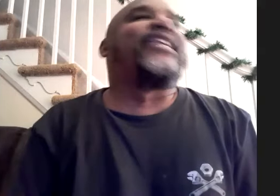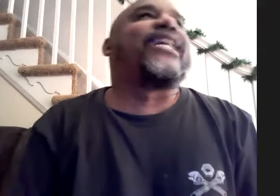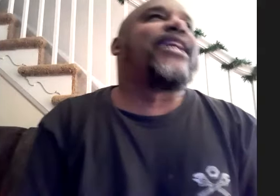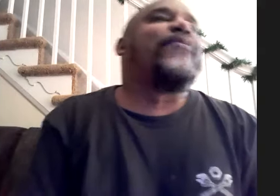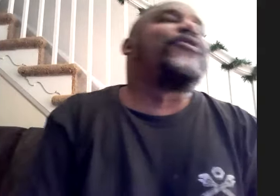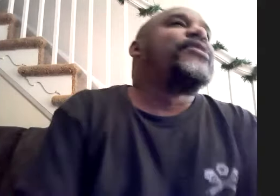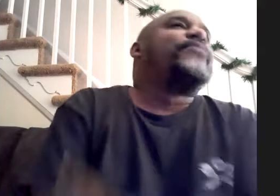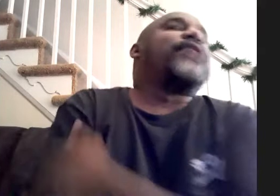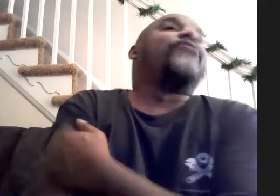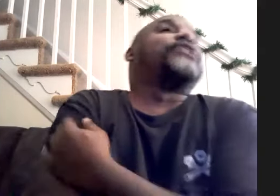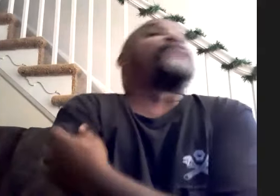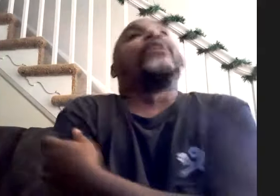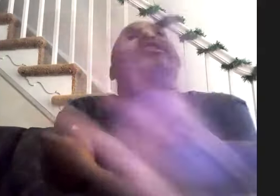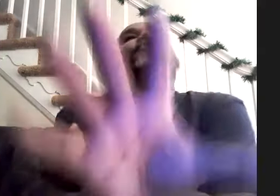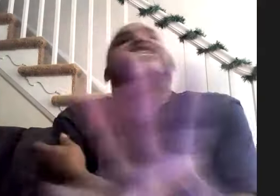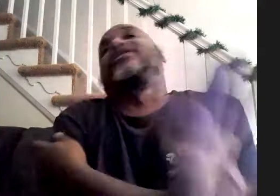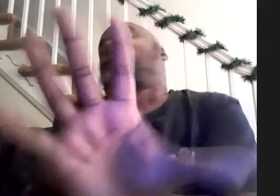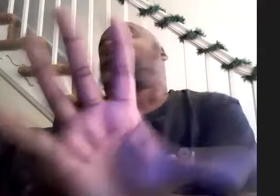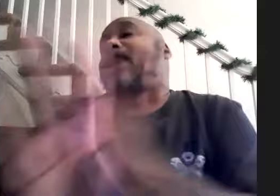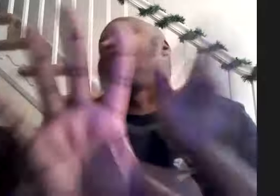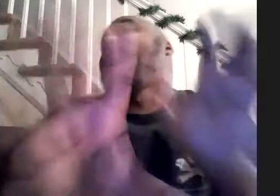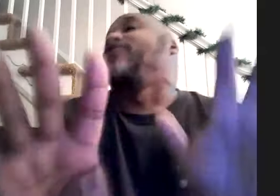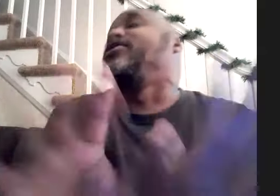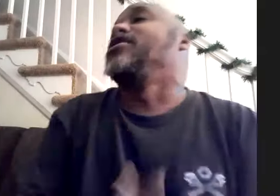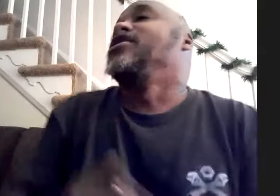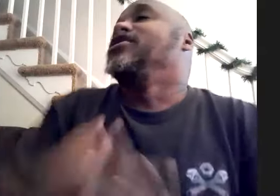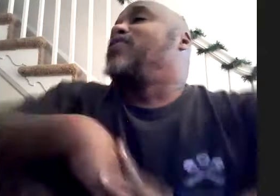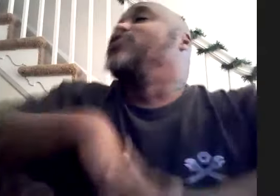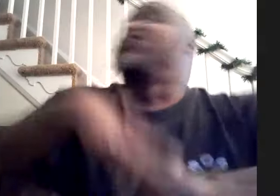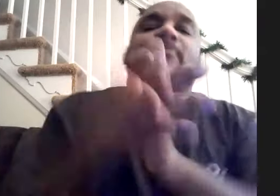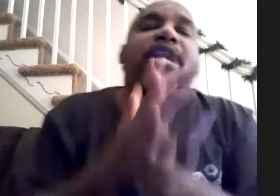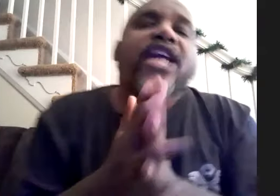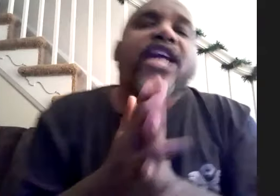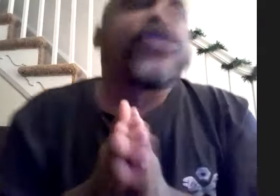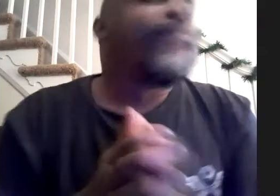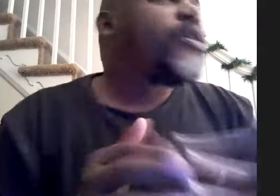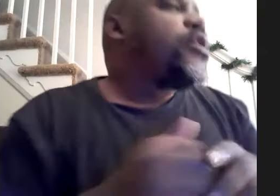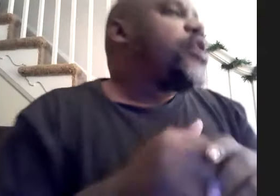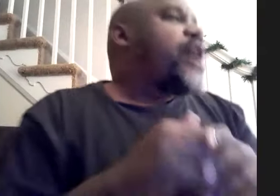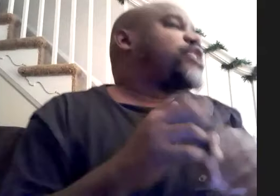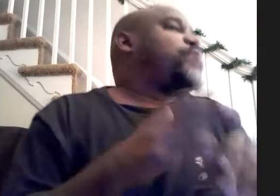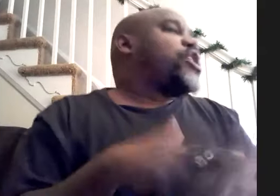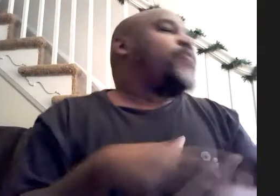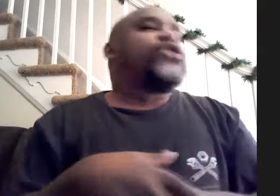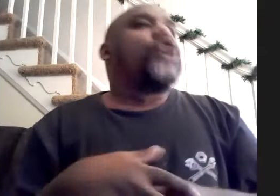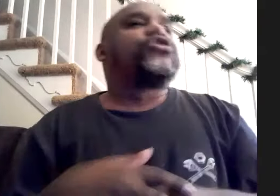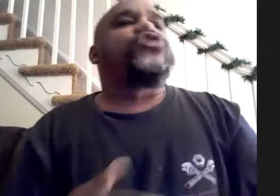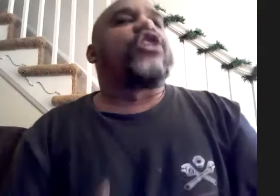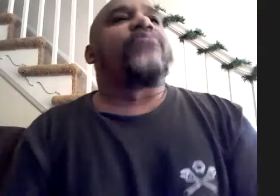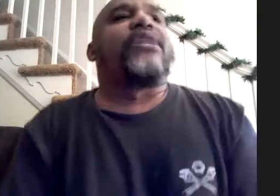kind of common but i would understand that wasn't as funny as this will probably i'll probably end on this someone who shall remain nameless asked me to come to a toaster show and i'm like